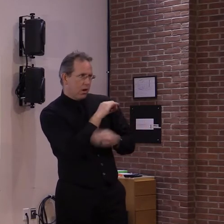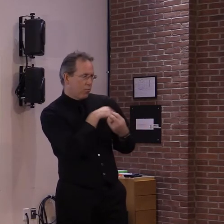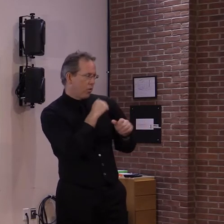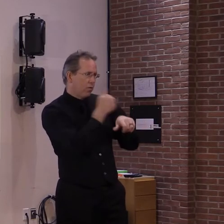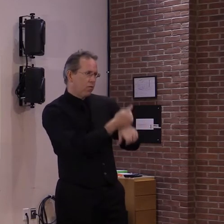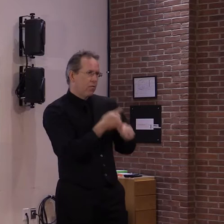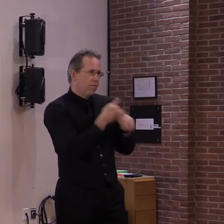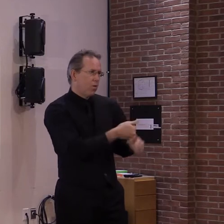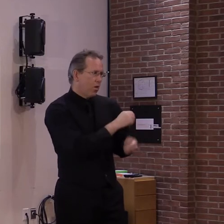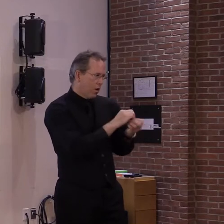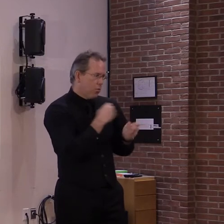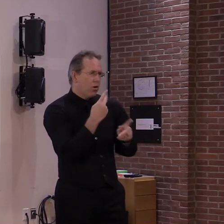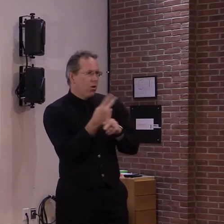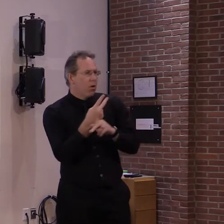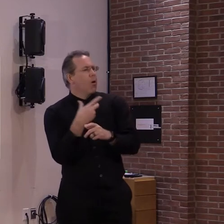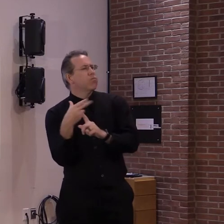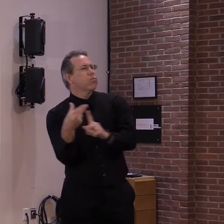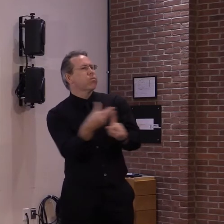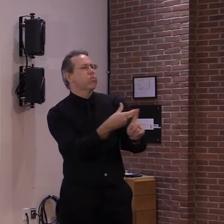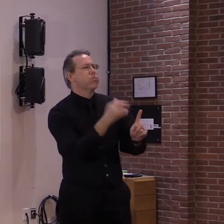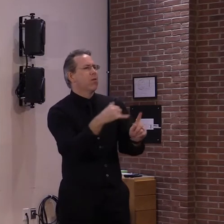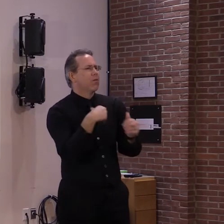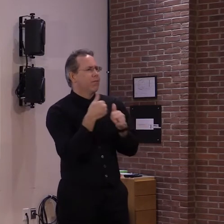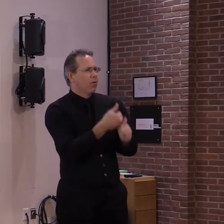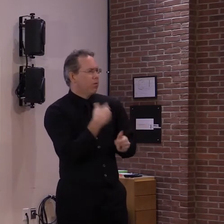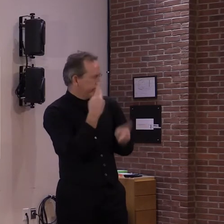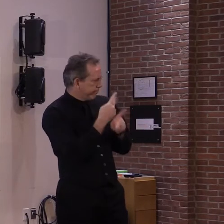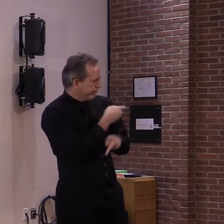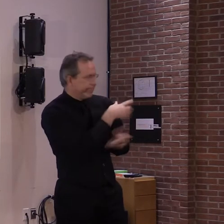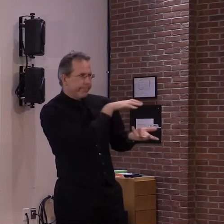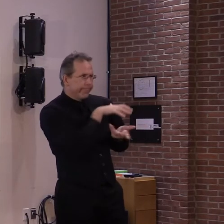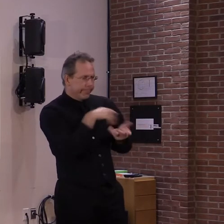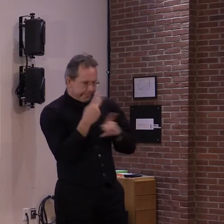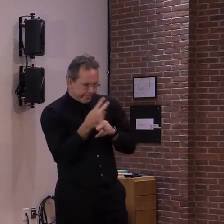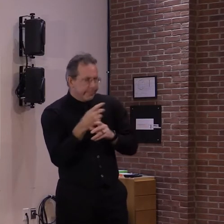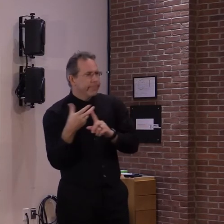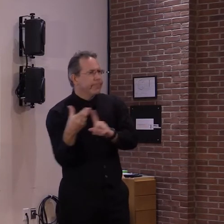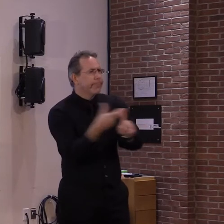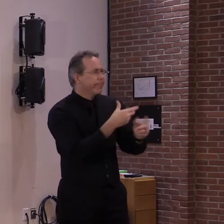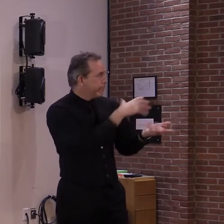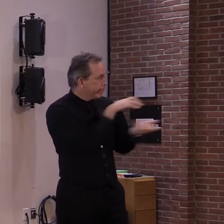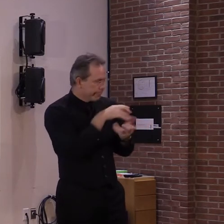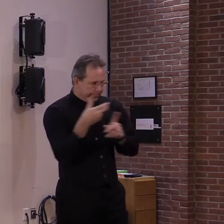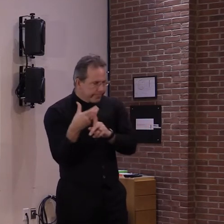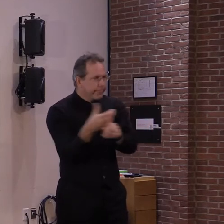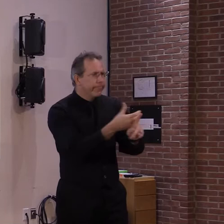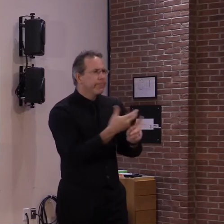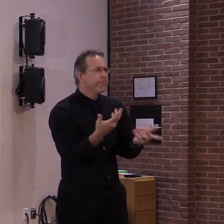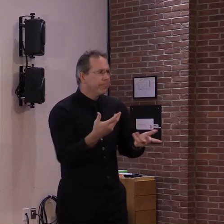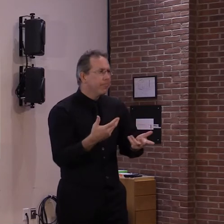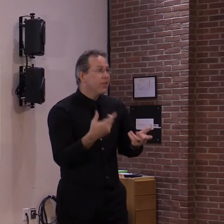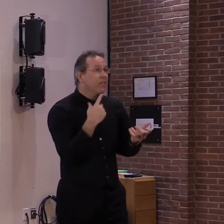you know, if we get more than 8,800 doses, we'll speed it up.